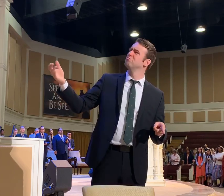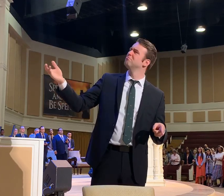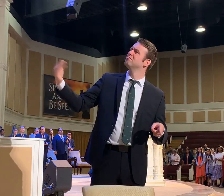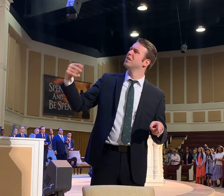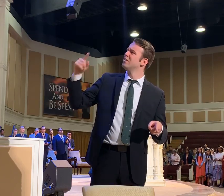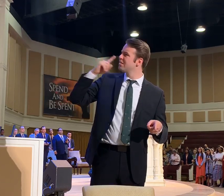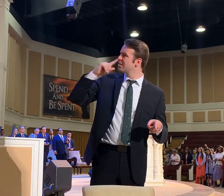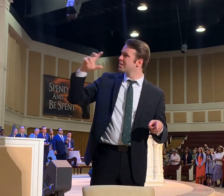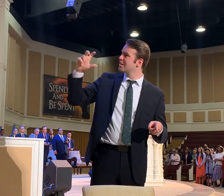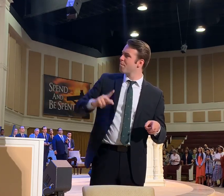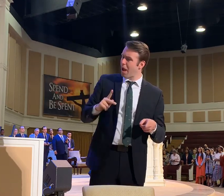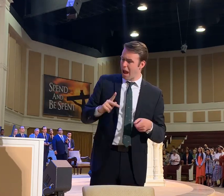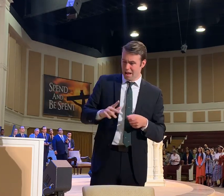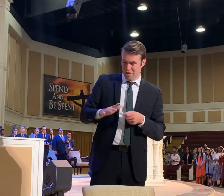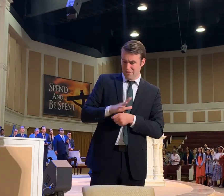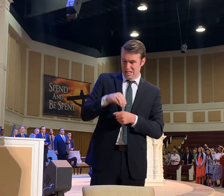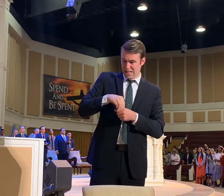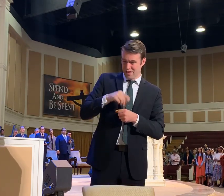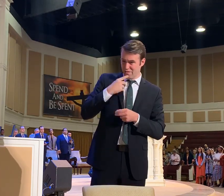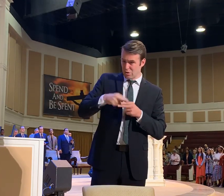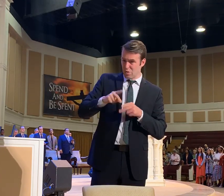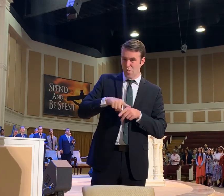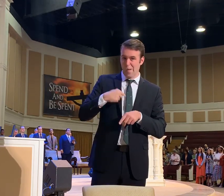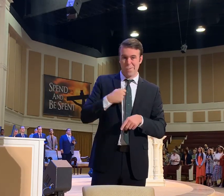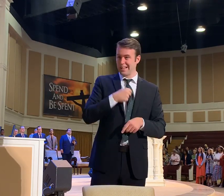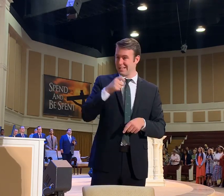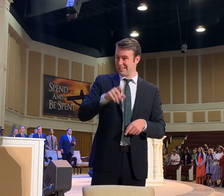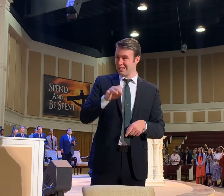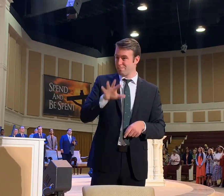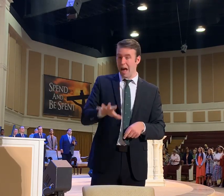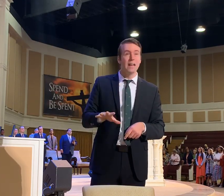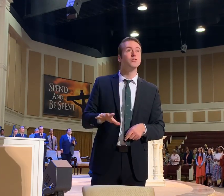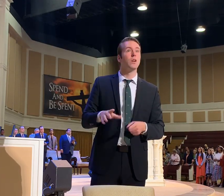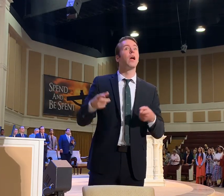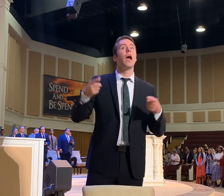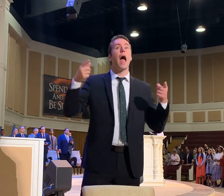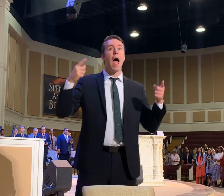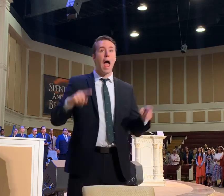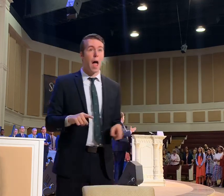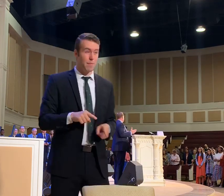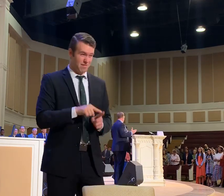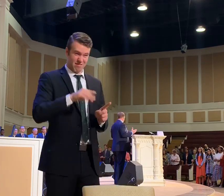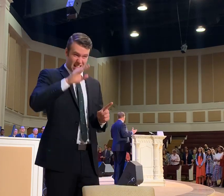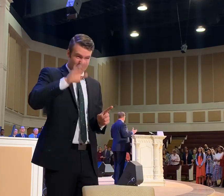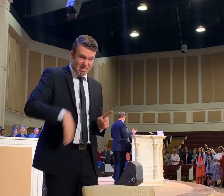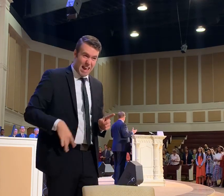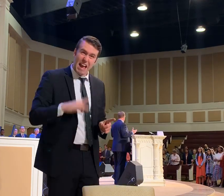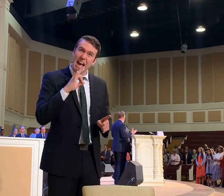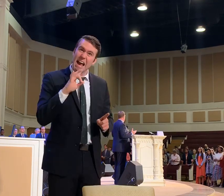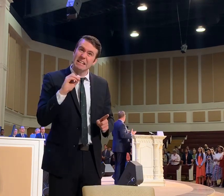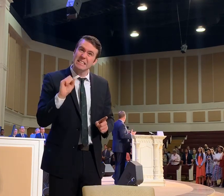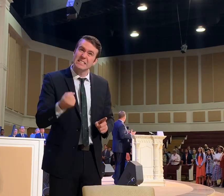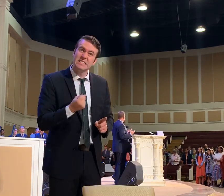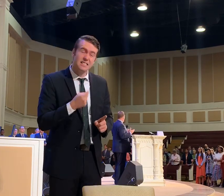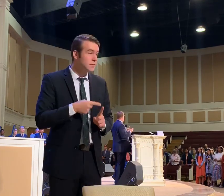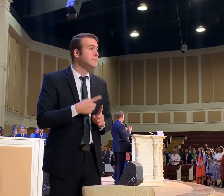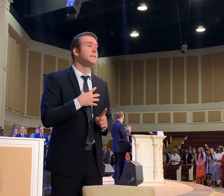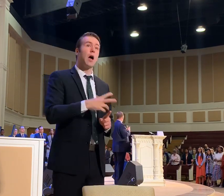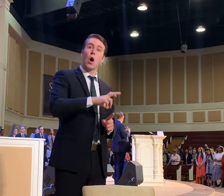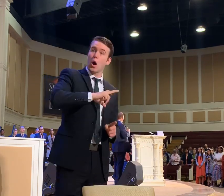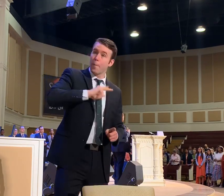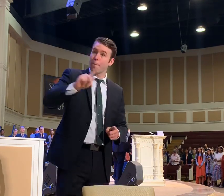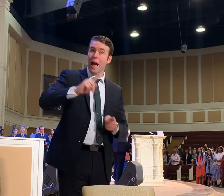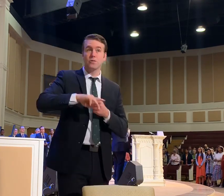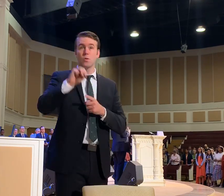come back and fill in for a little while? We need a pastor. And in their late eighties, went back to